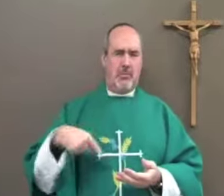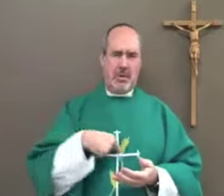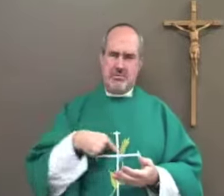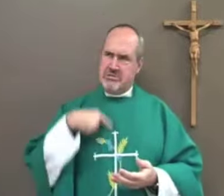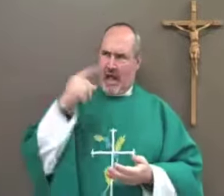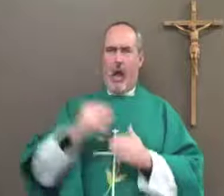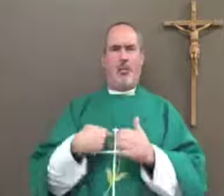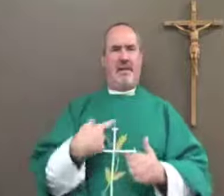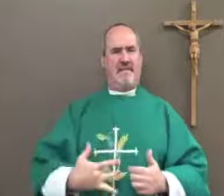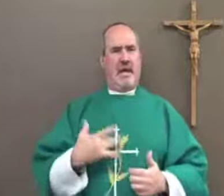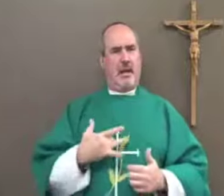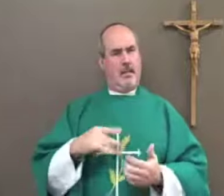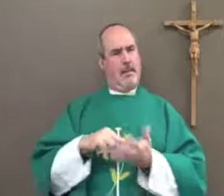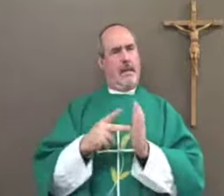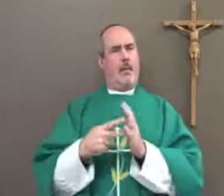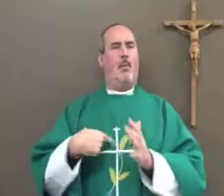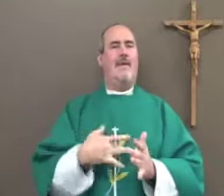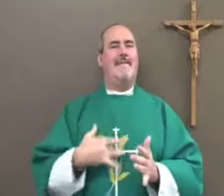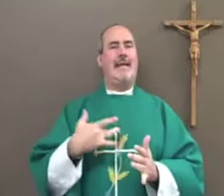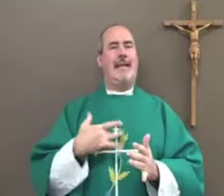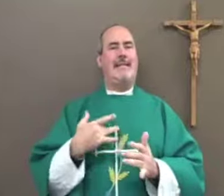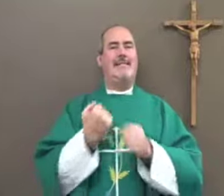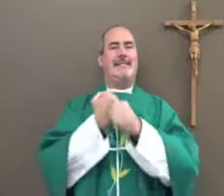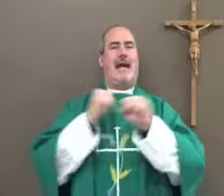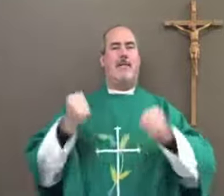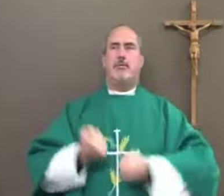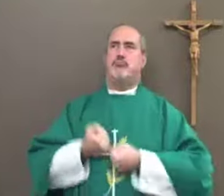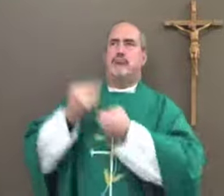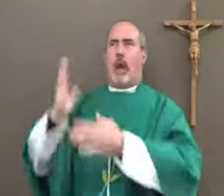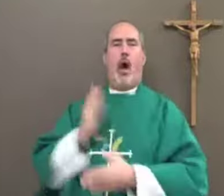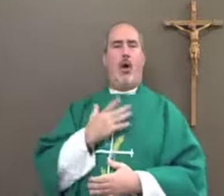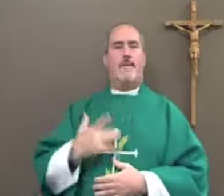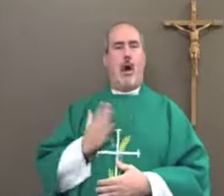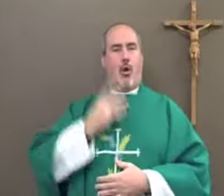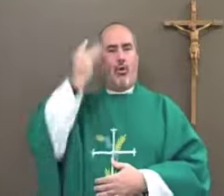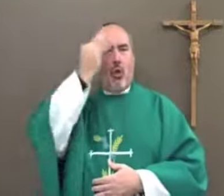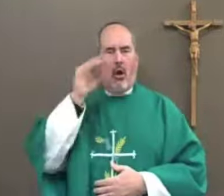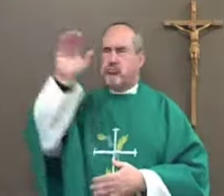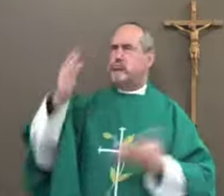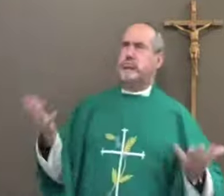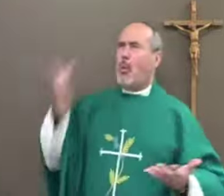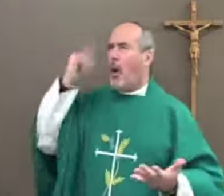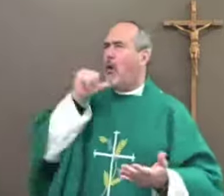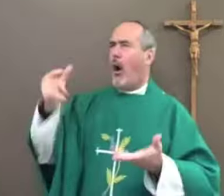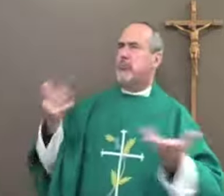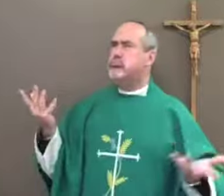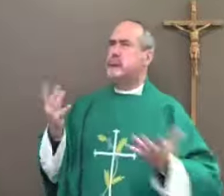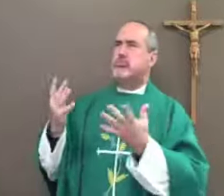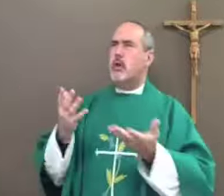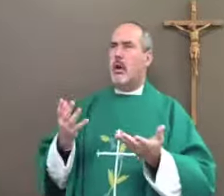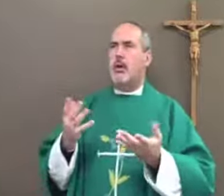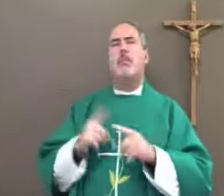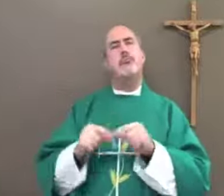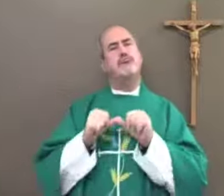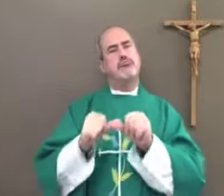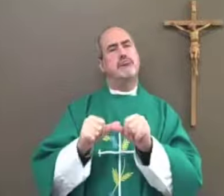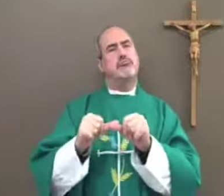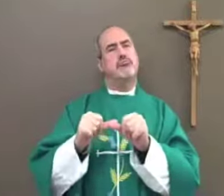think that it's okay for us to vent our feelings to him and to feel safe in doing that and challenge him and say why